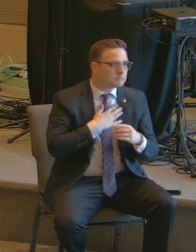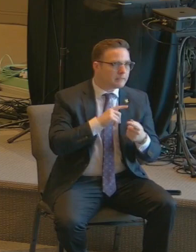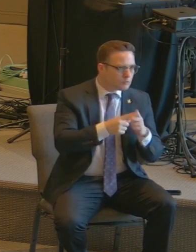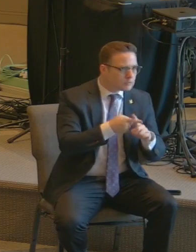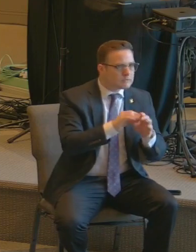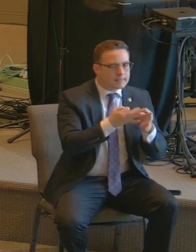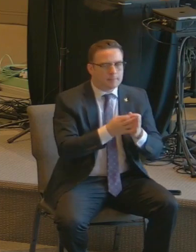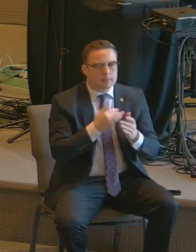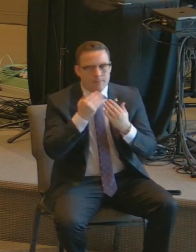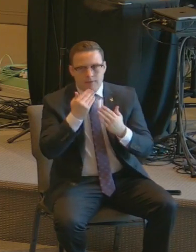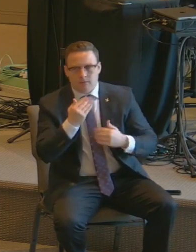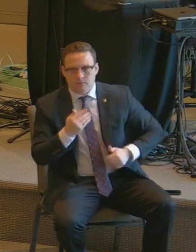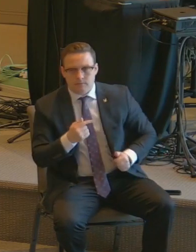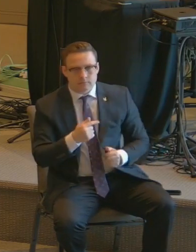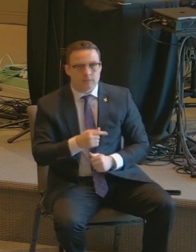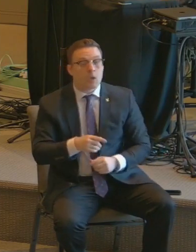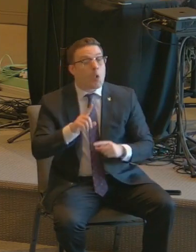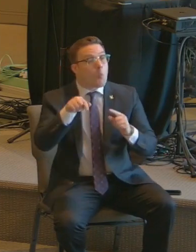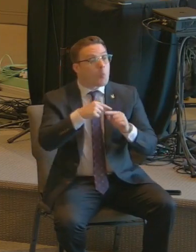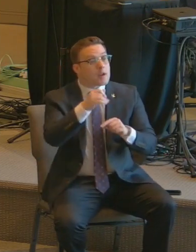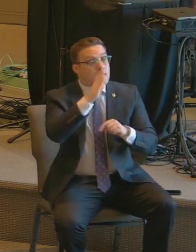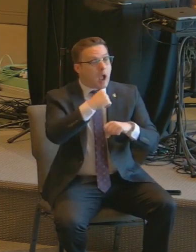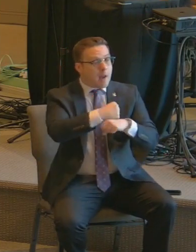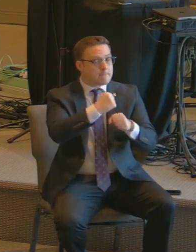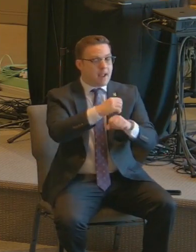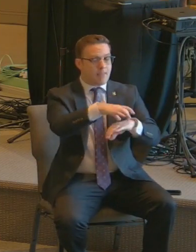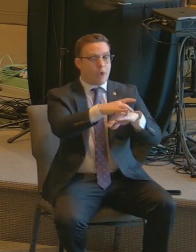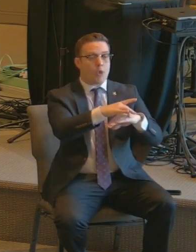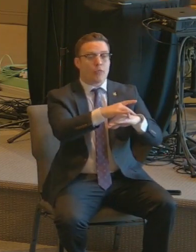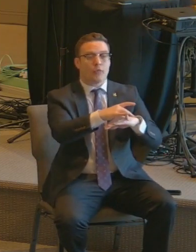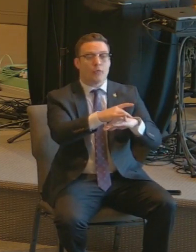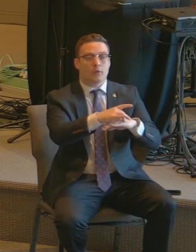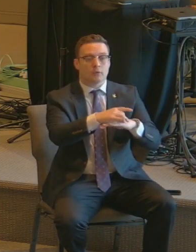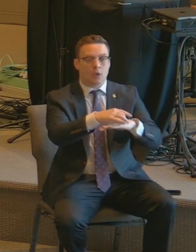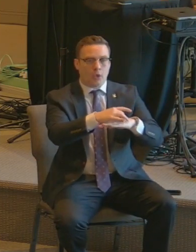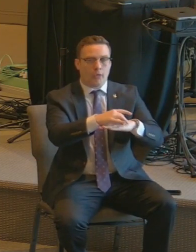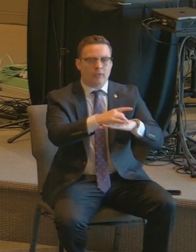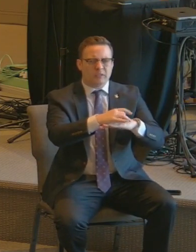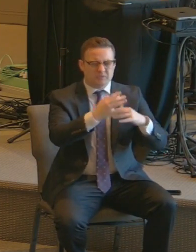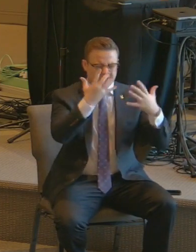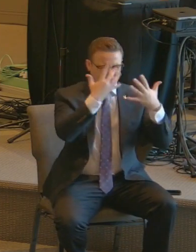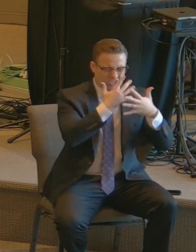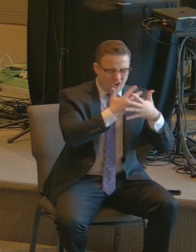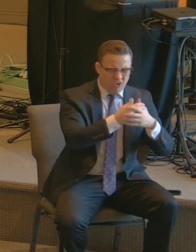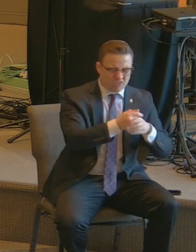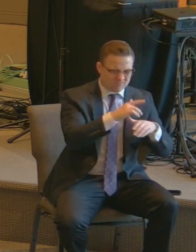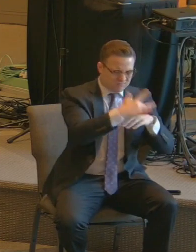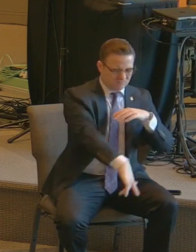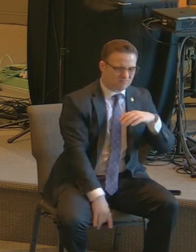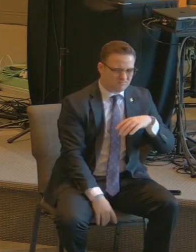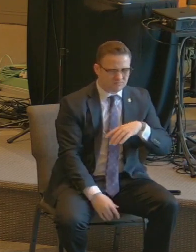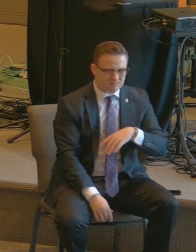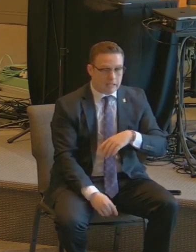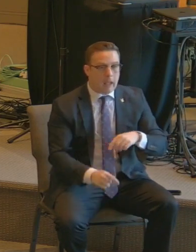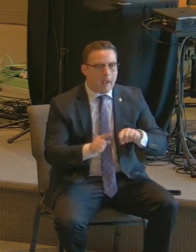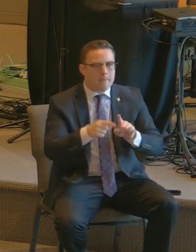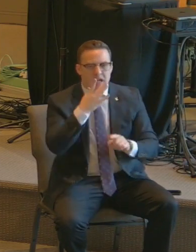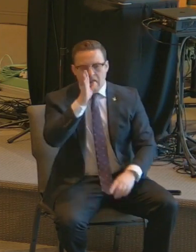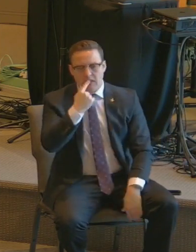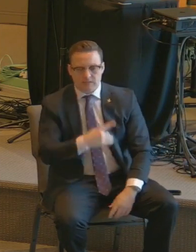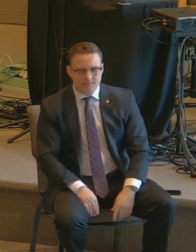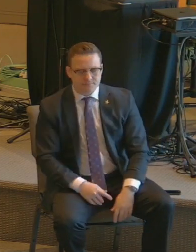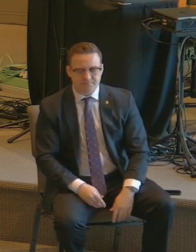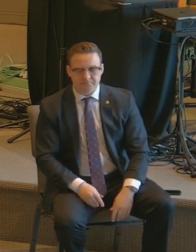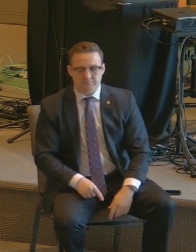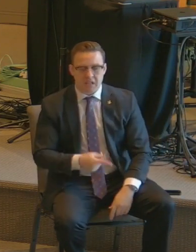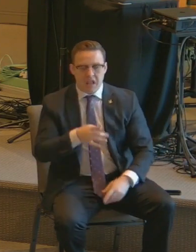When God made the earth, it was dark, it was void. And then he said, let there be light,